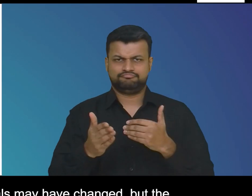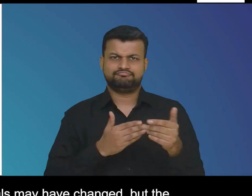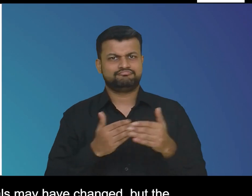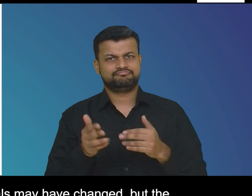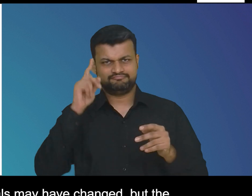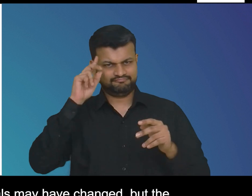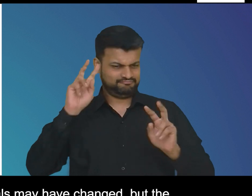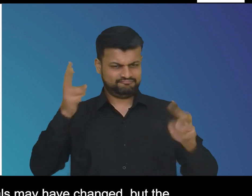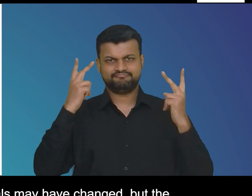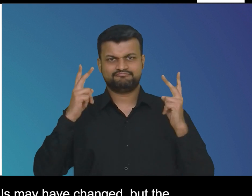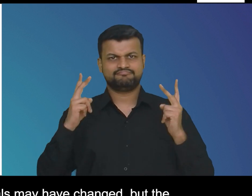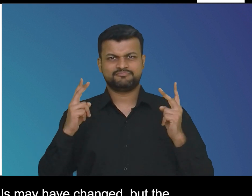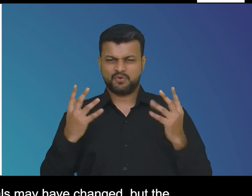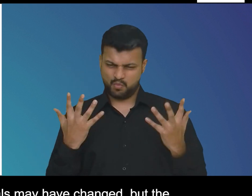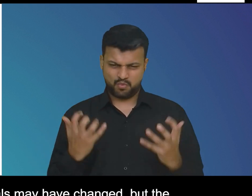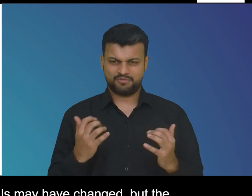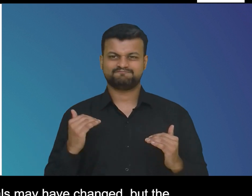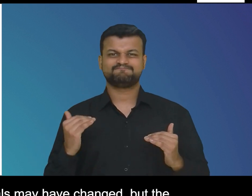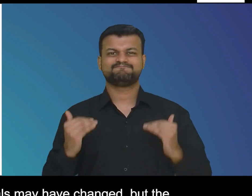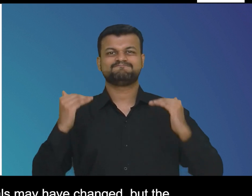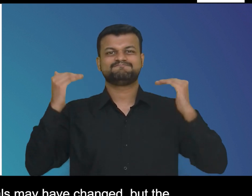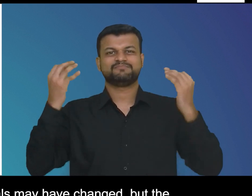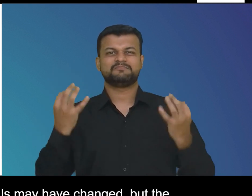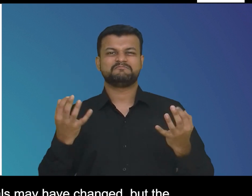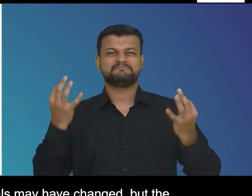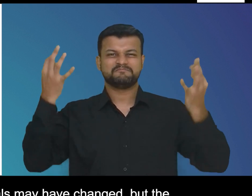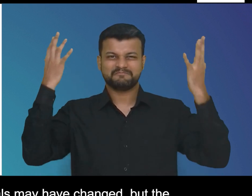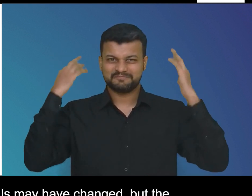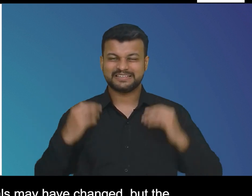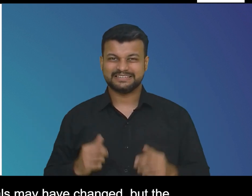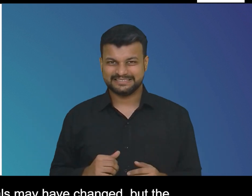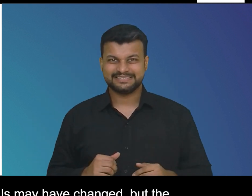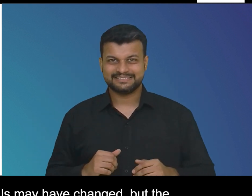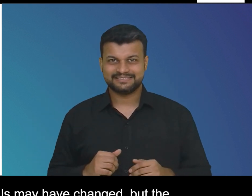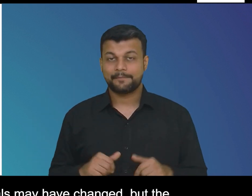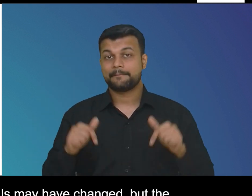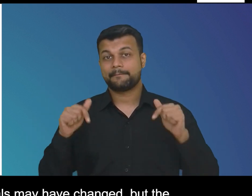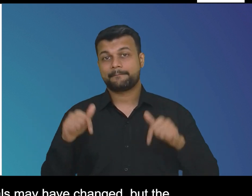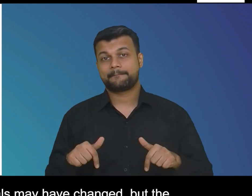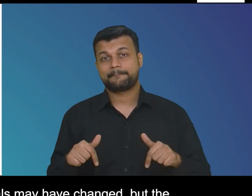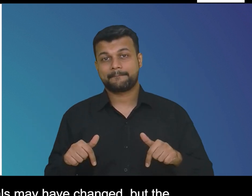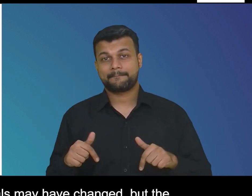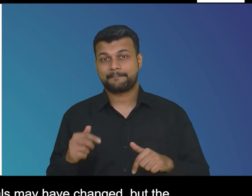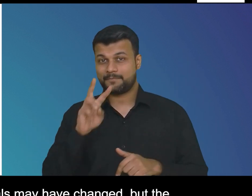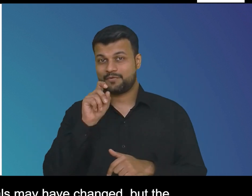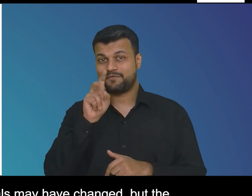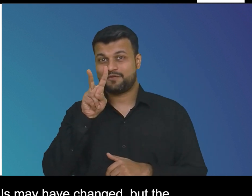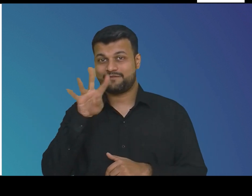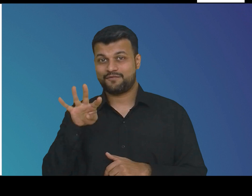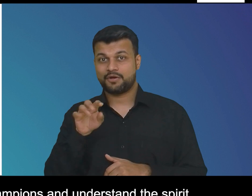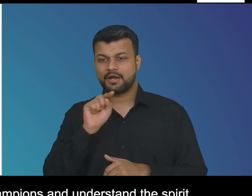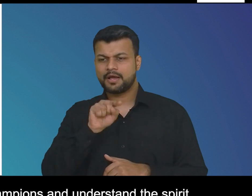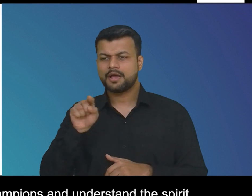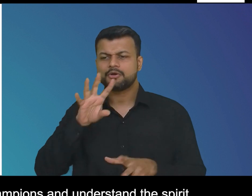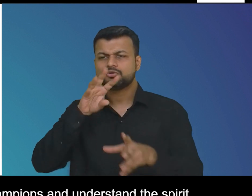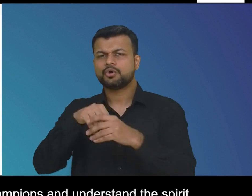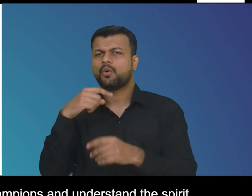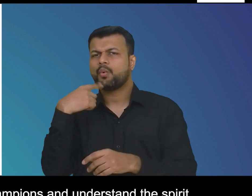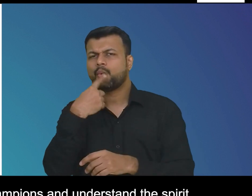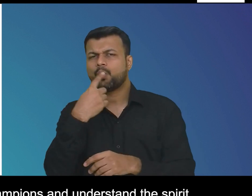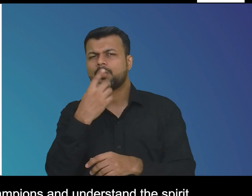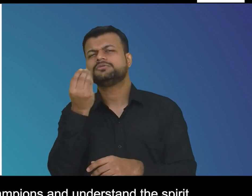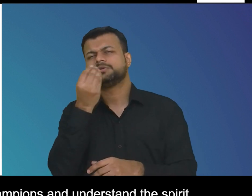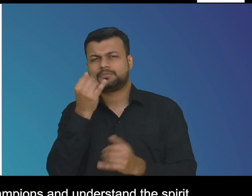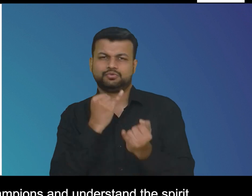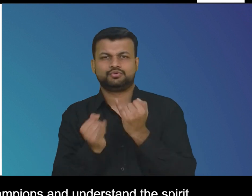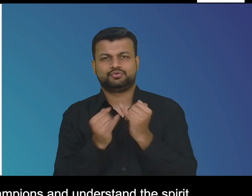goals may have changed but the persistence to strive for excellence has not wavered let's meet